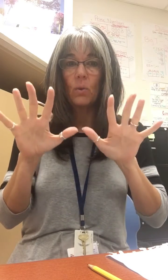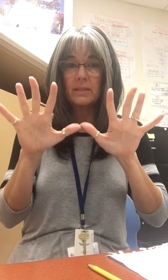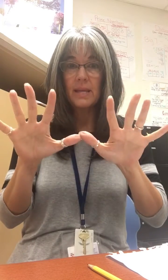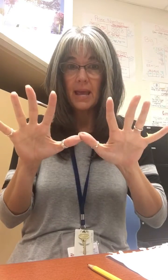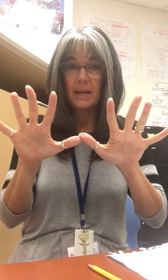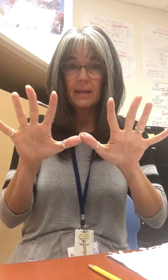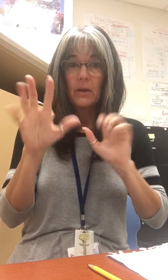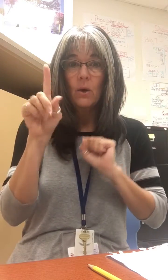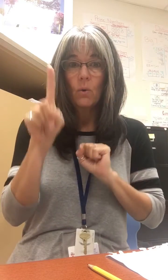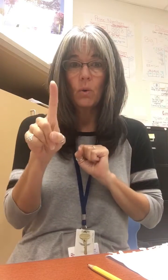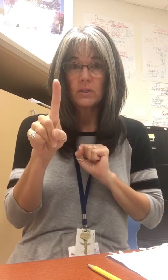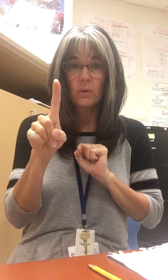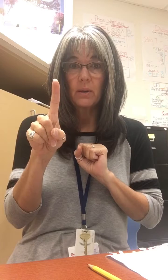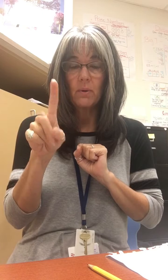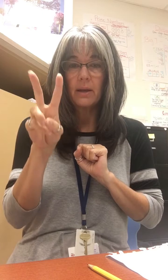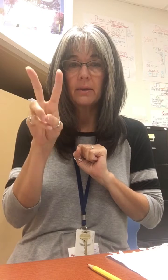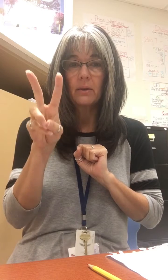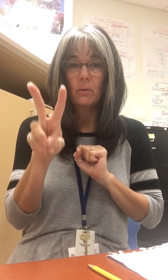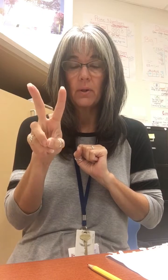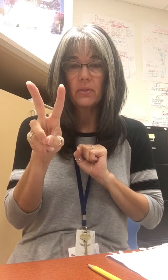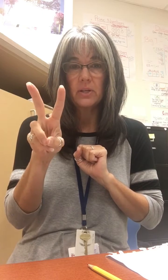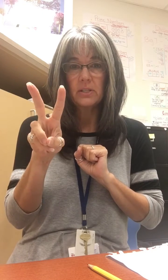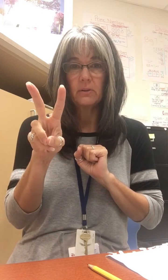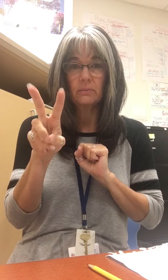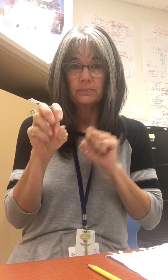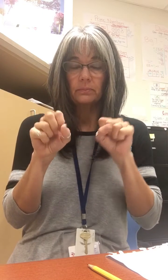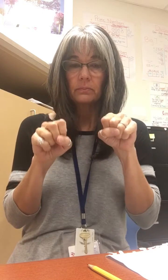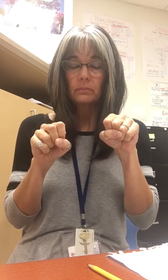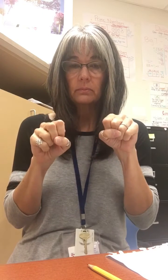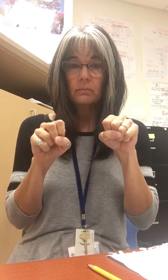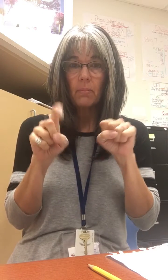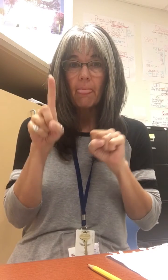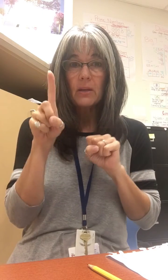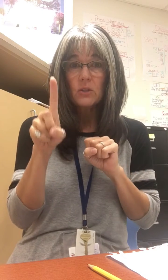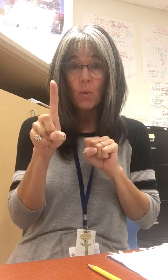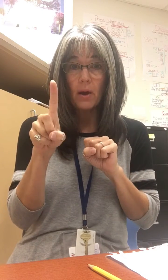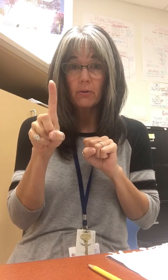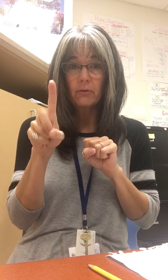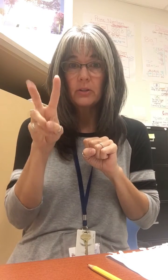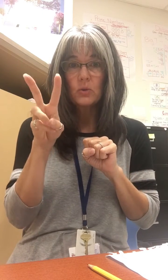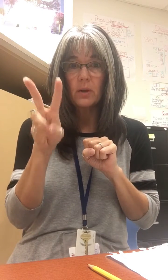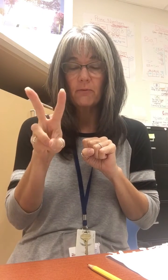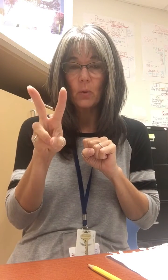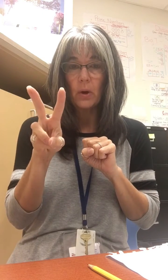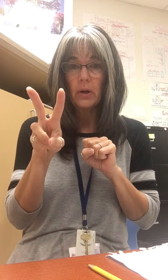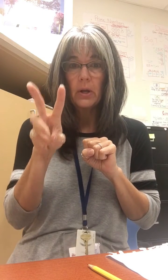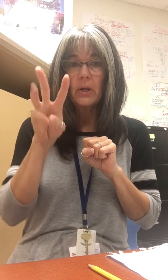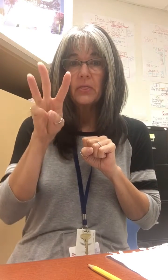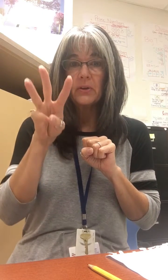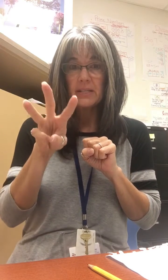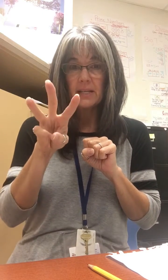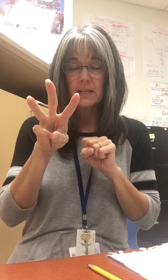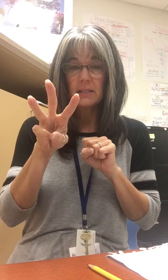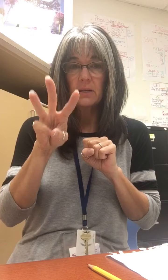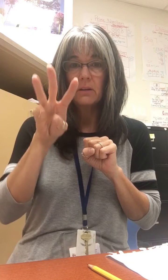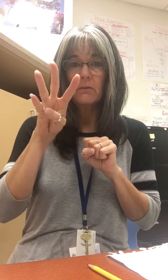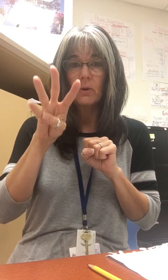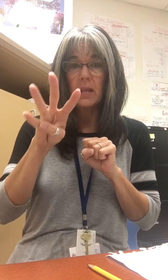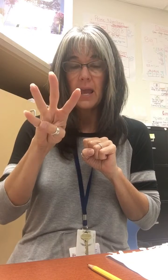110, 121, 132. 12, 24, 36, 48,